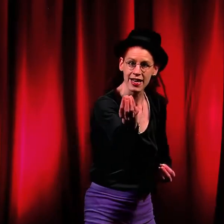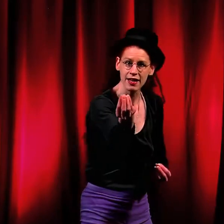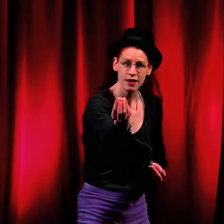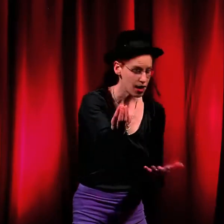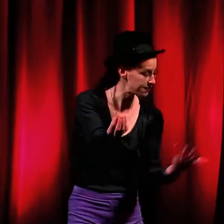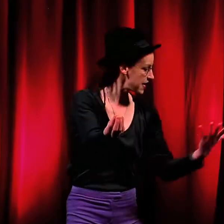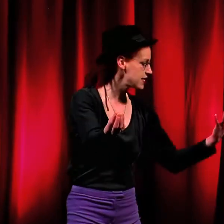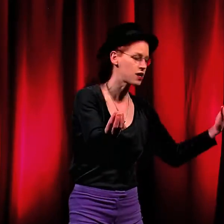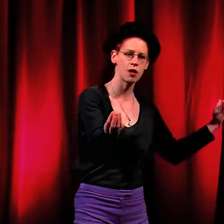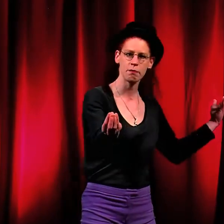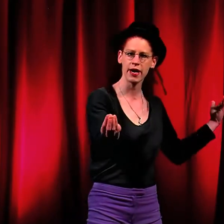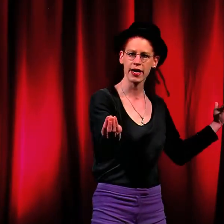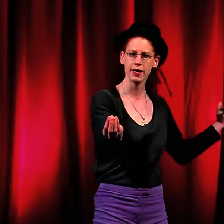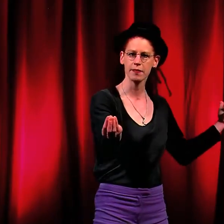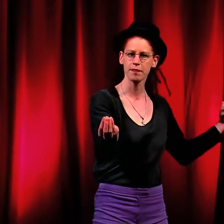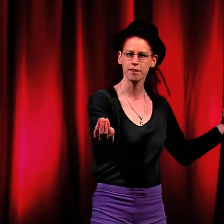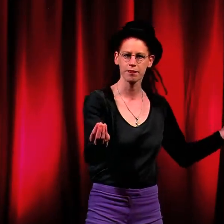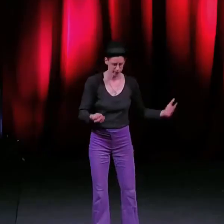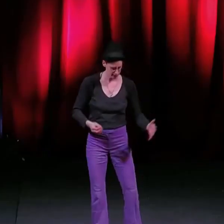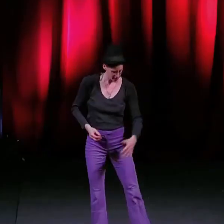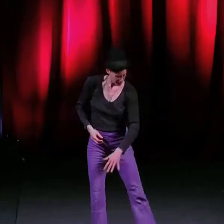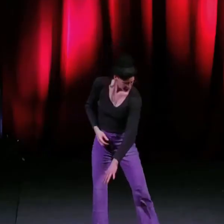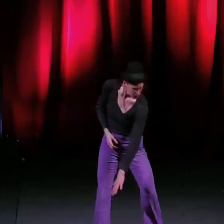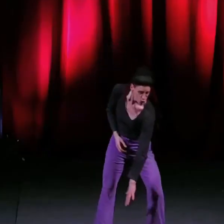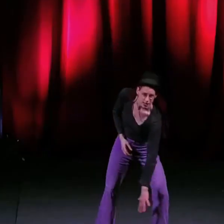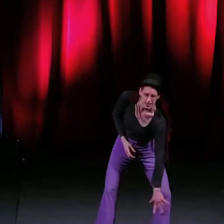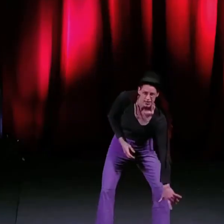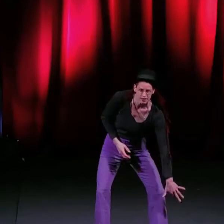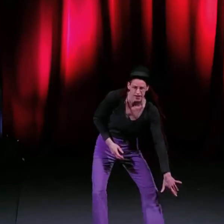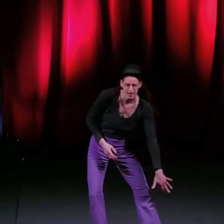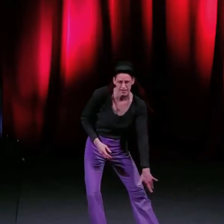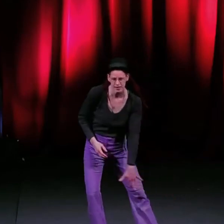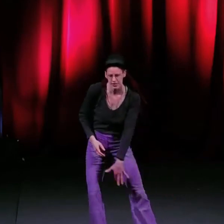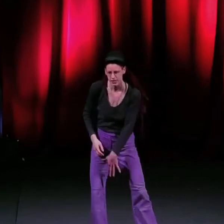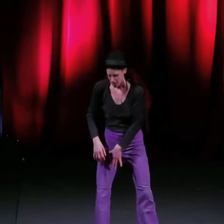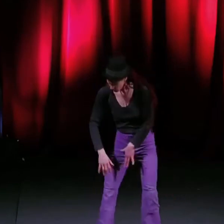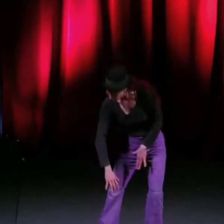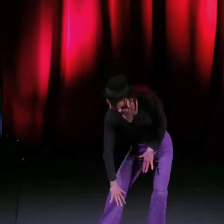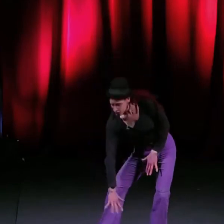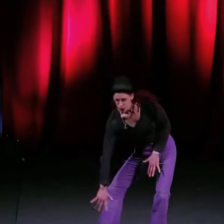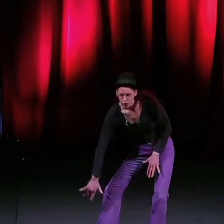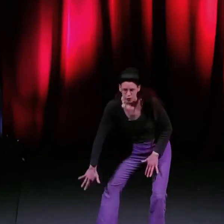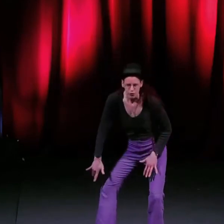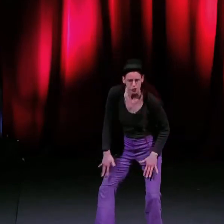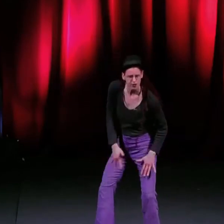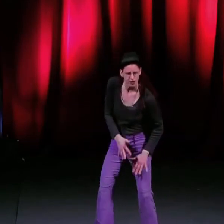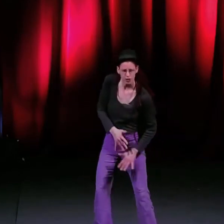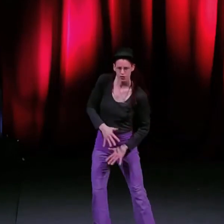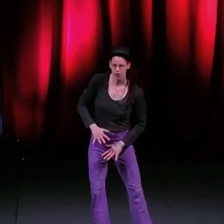of days gone by Crystal veins run through the fissured